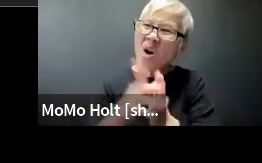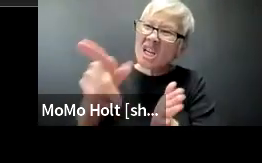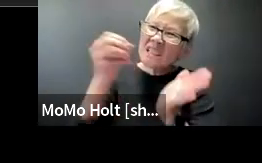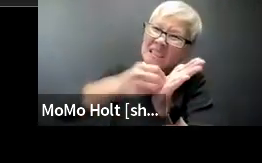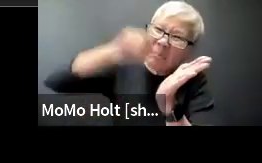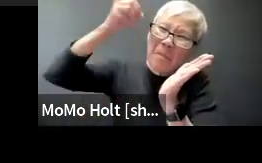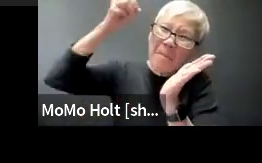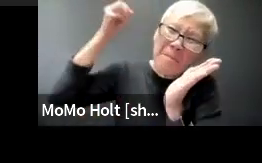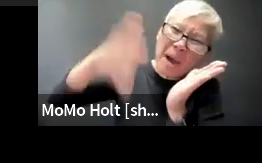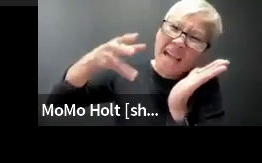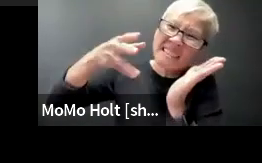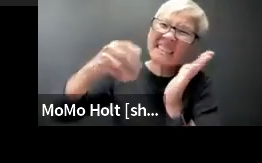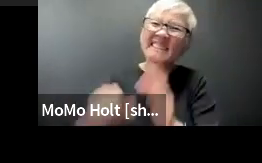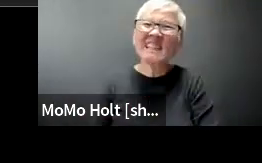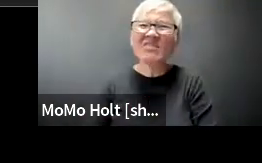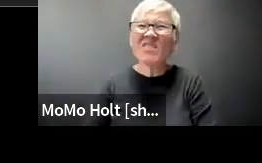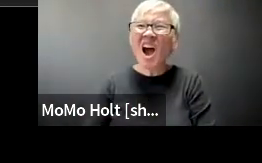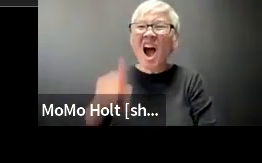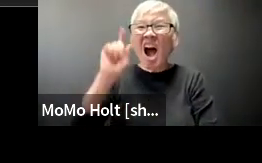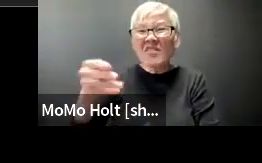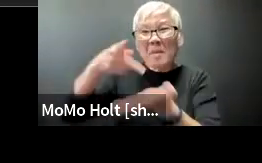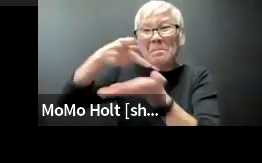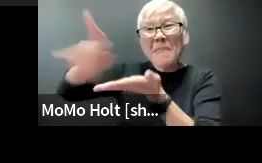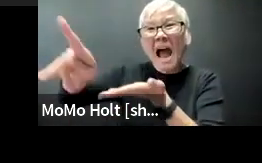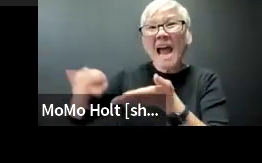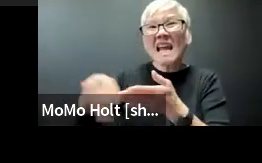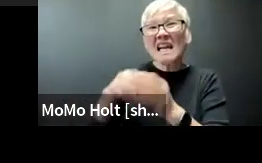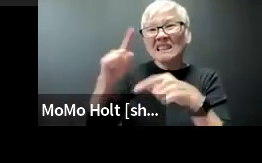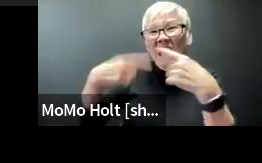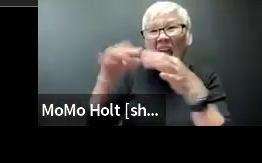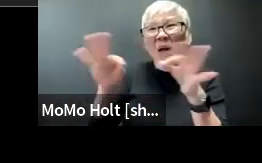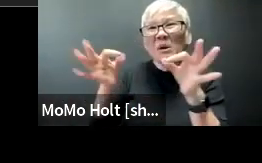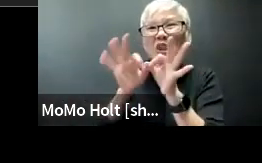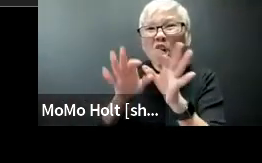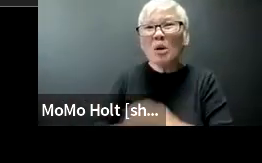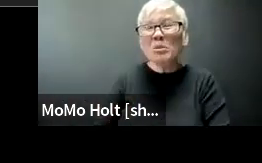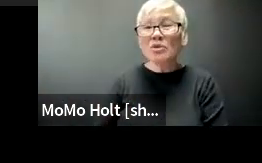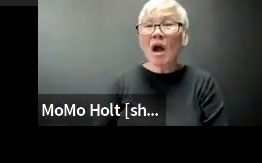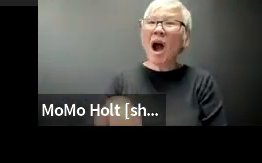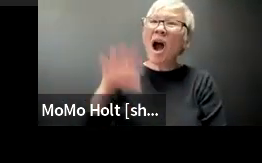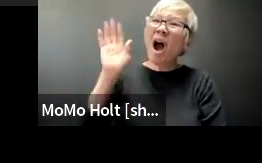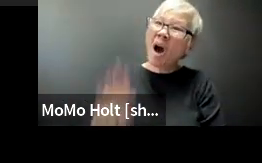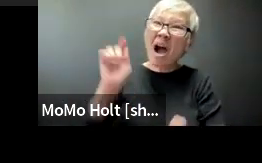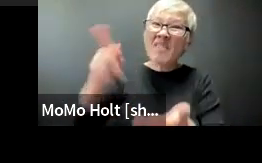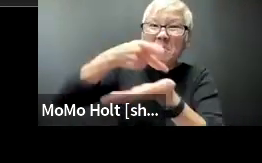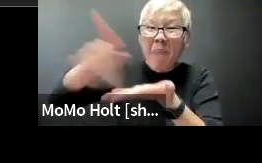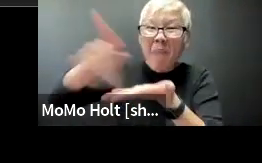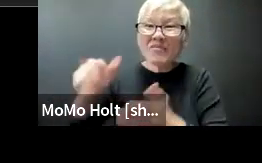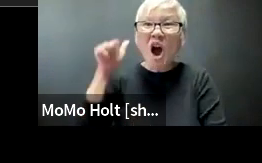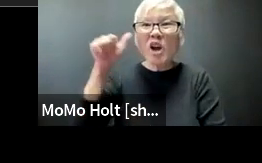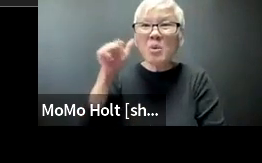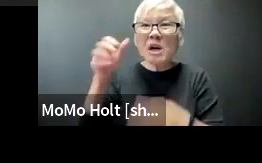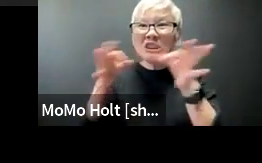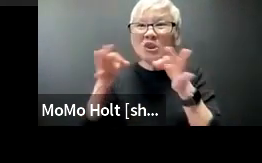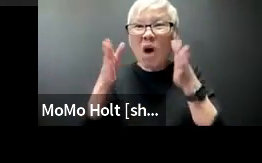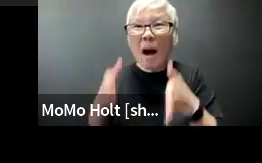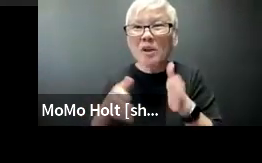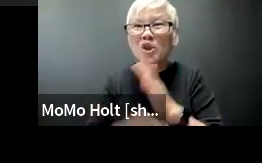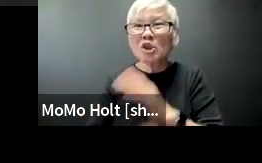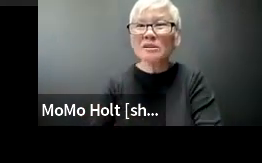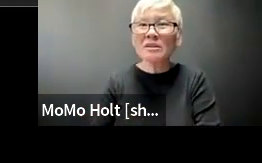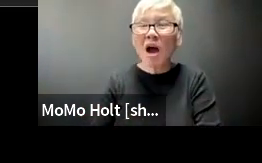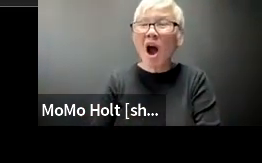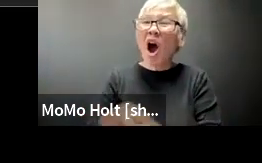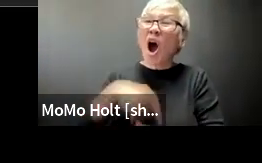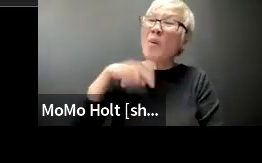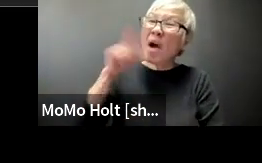and then they complain about the cost oh we have to pay for sign language interpreters or we have to